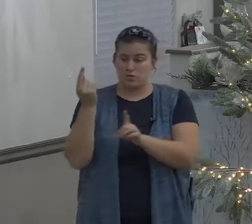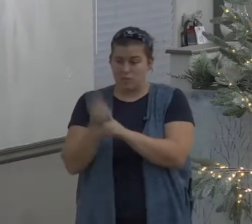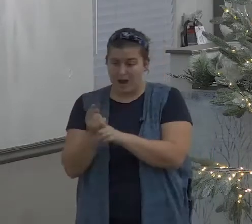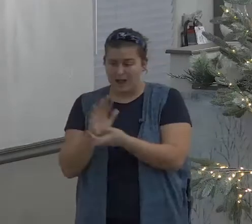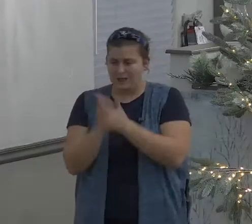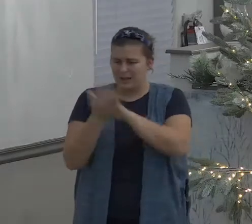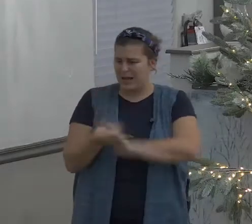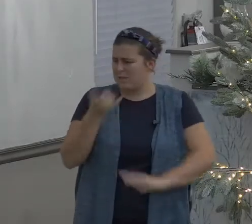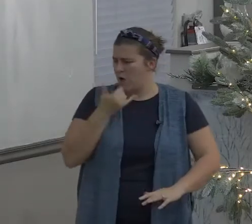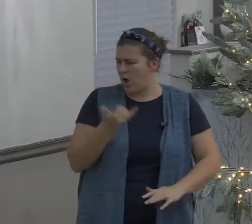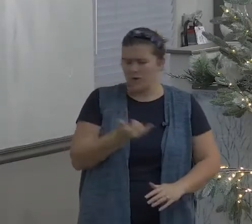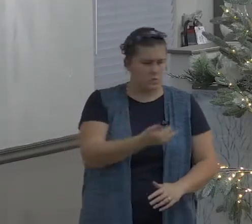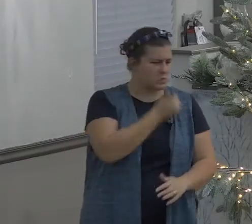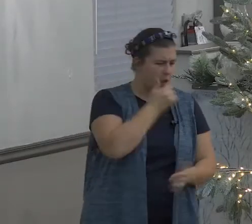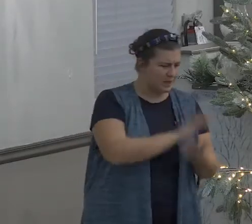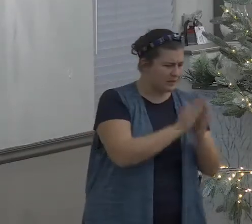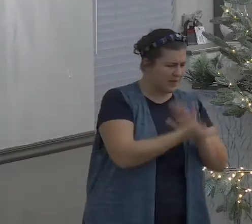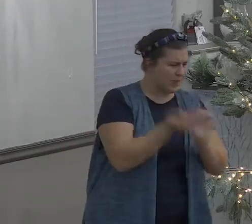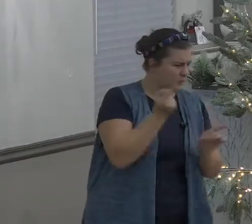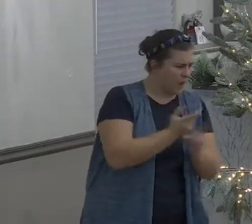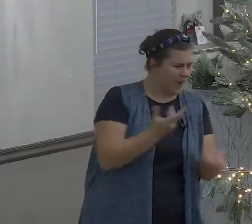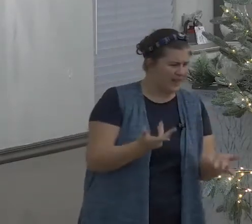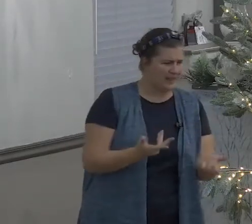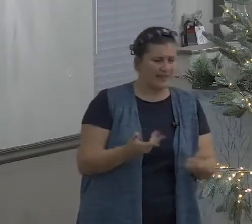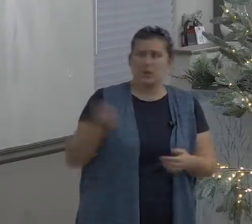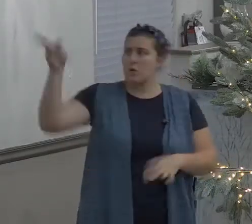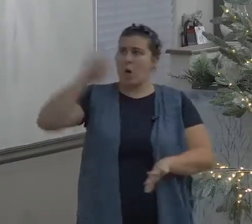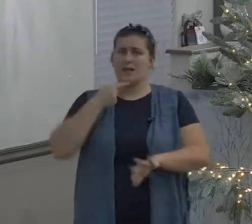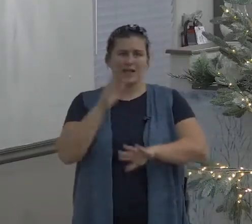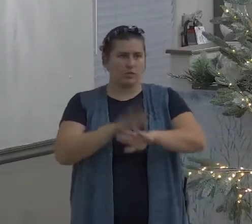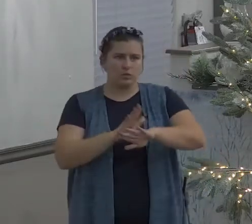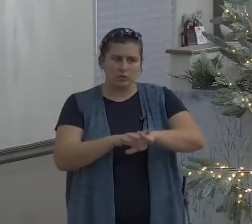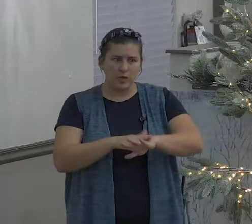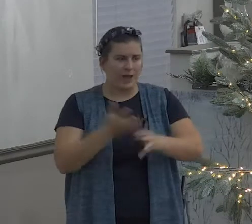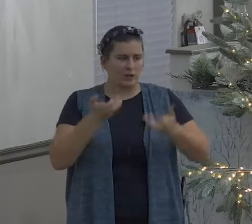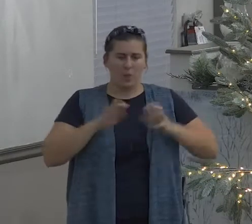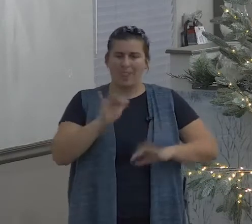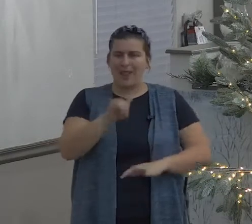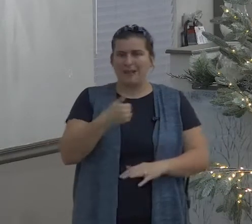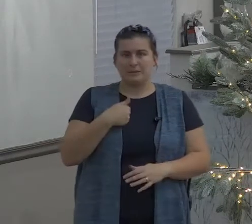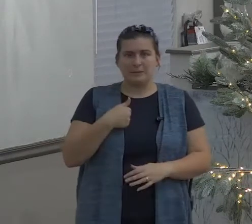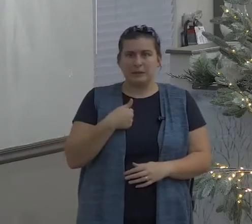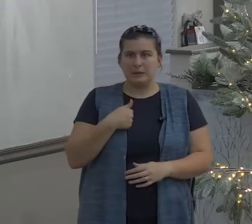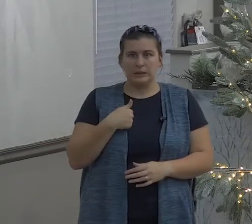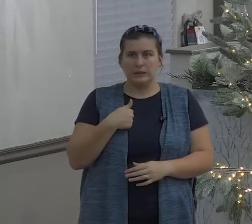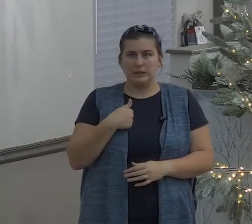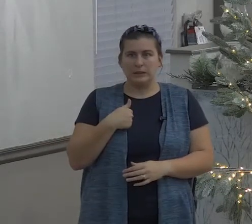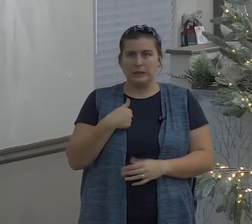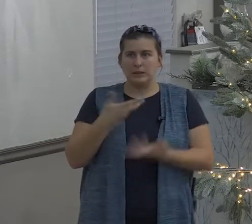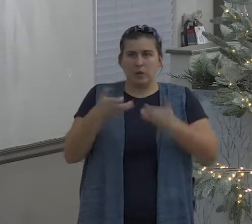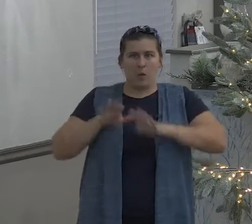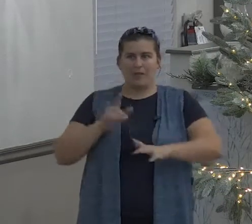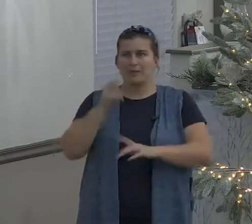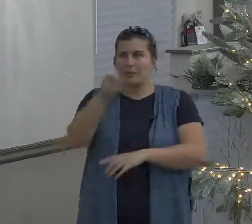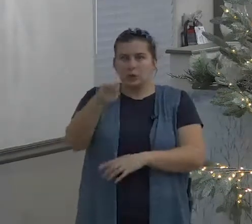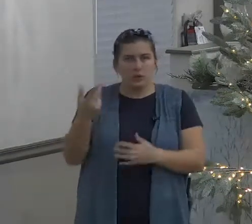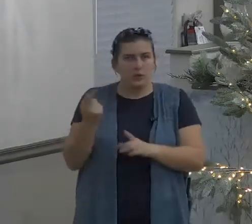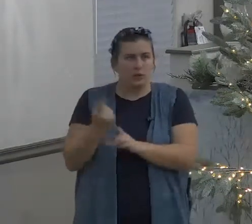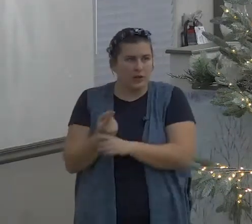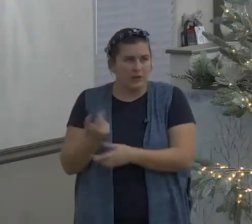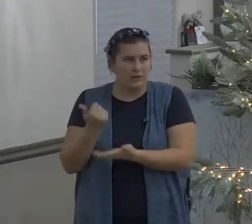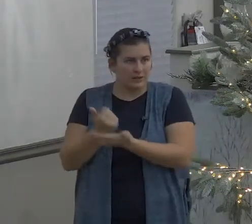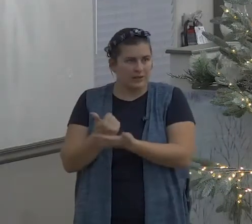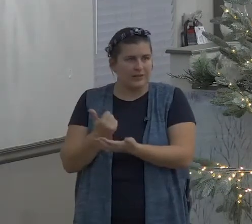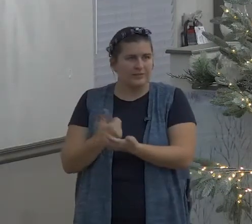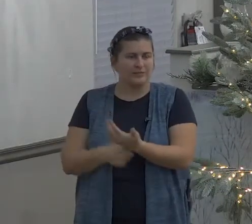I don't know about you but looks like in our day and time right has become wrong and wrong has become right and God says woe unto